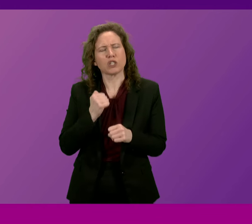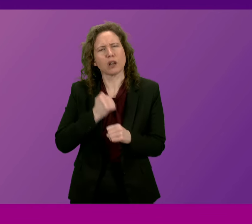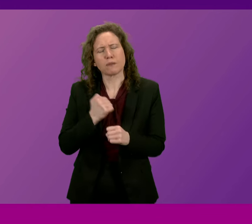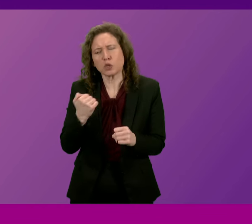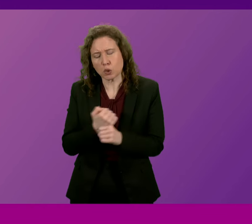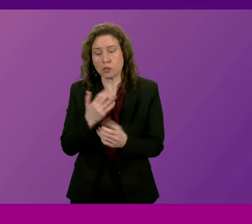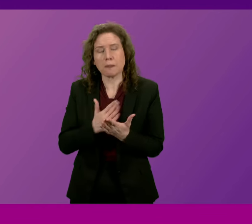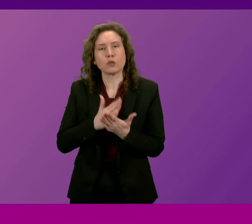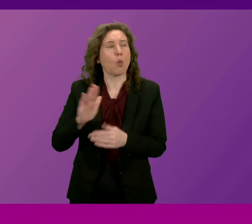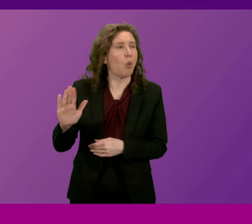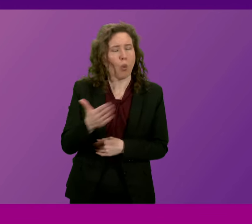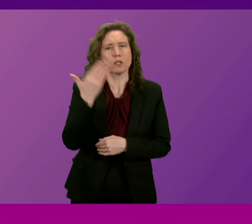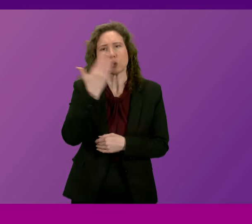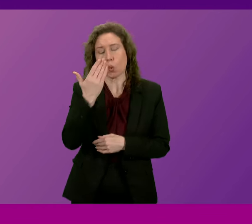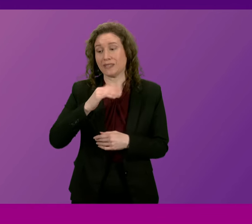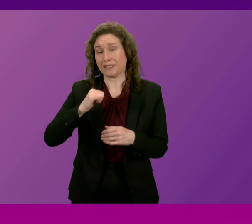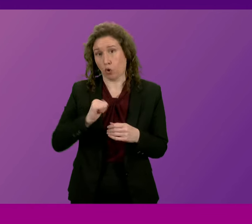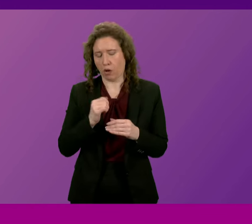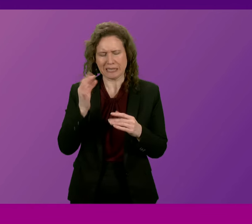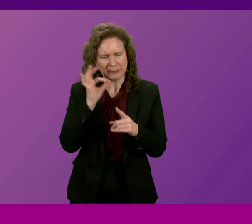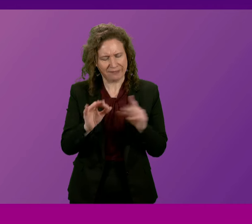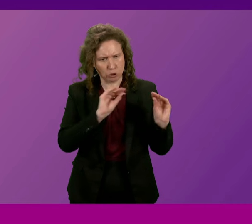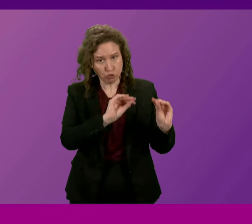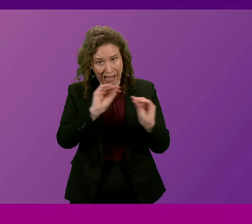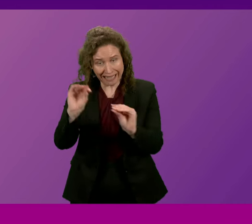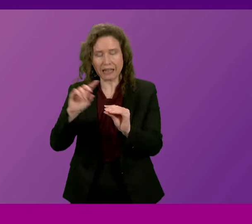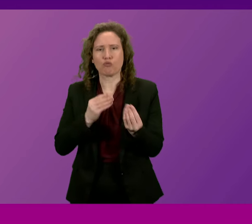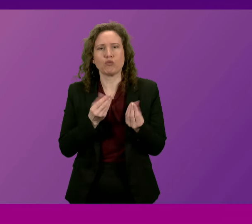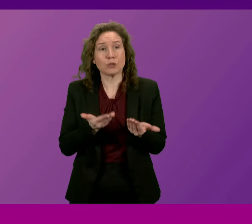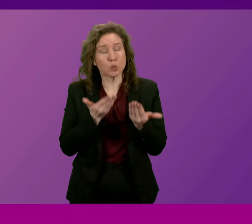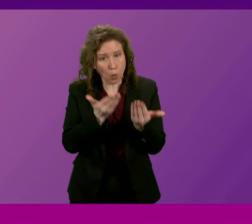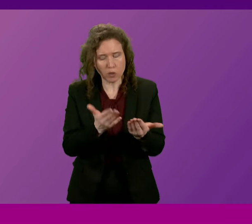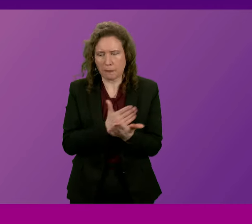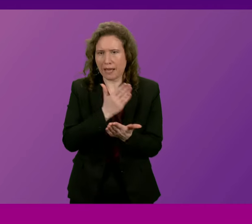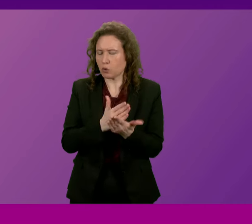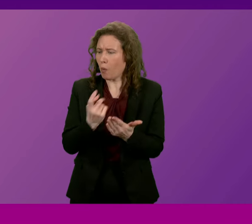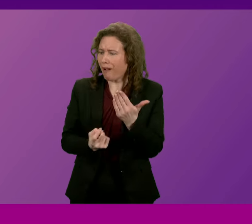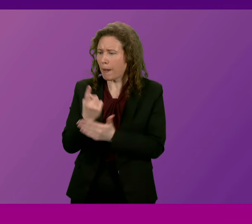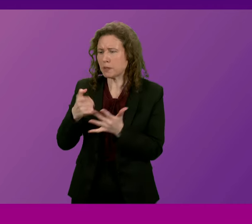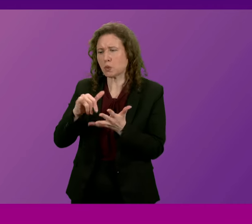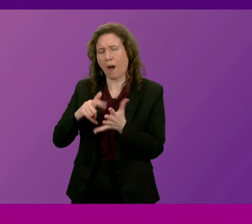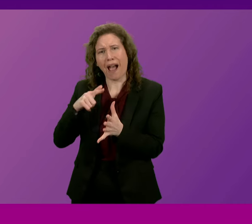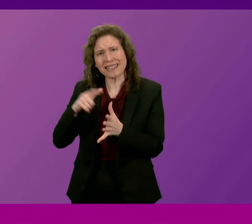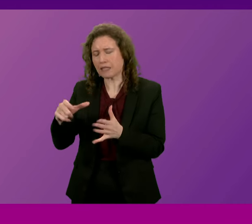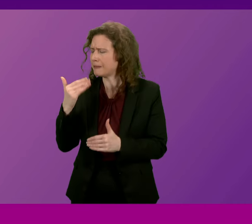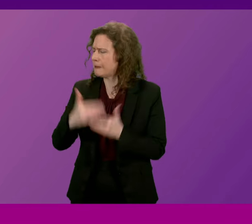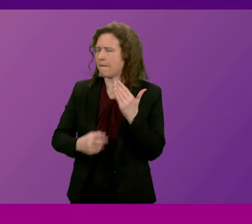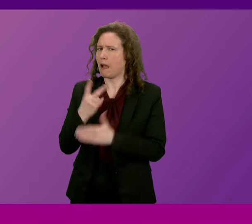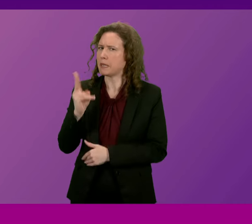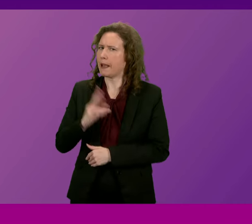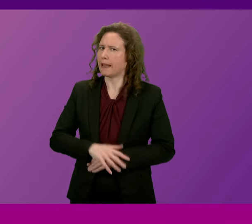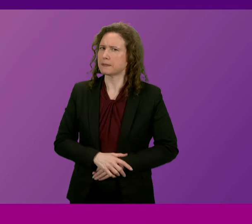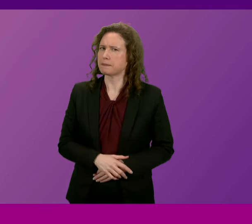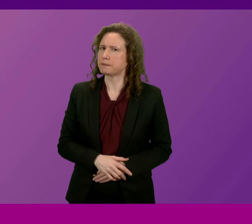ensure that all schools in Scotland have specific training and resources to make sure that what happened to Isaac never happens again?